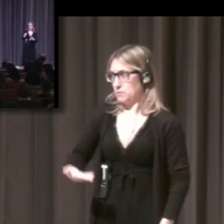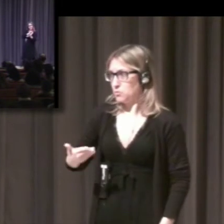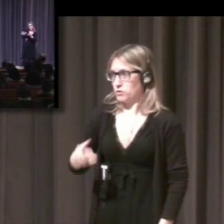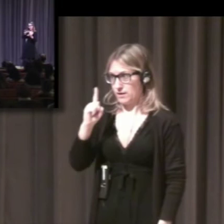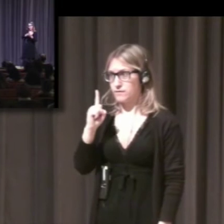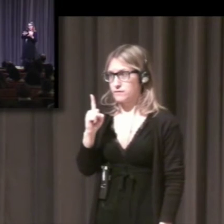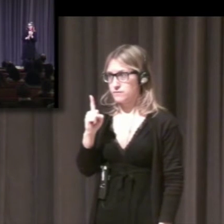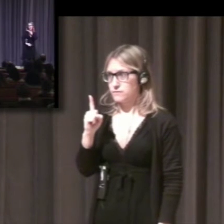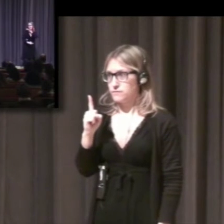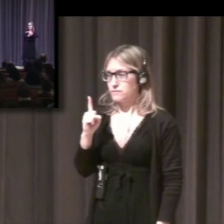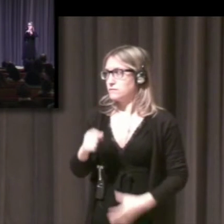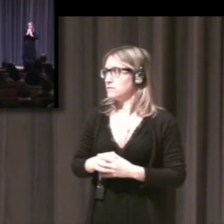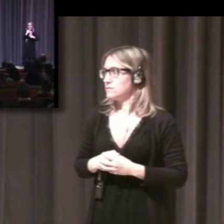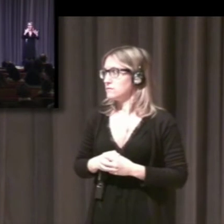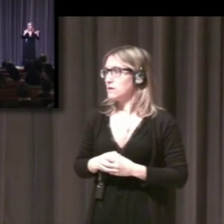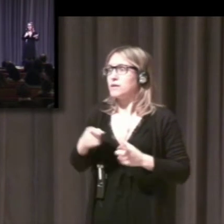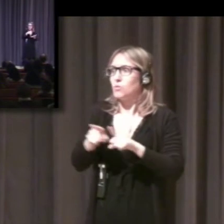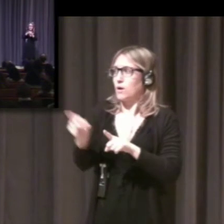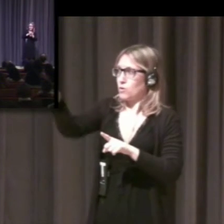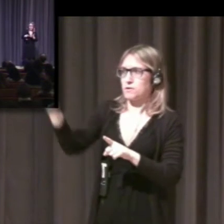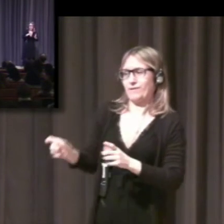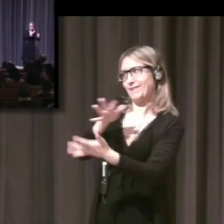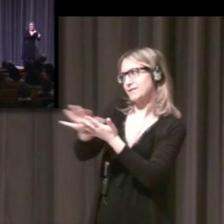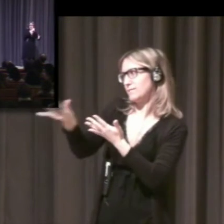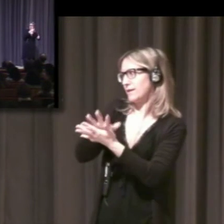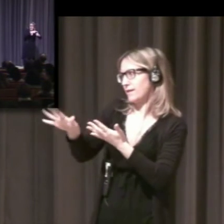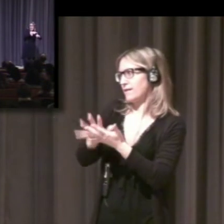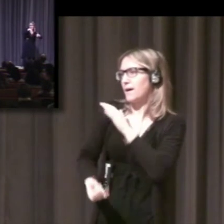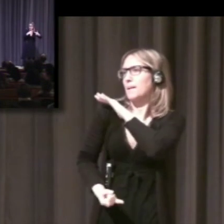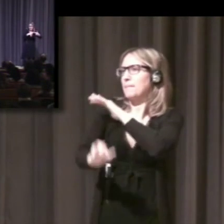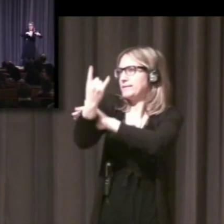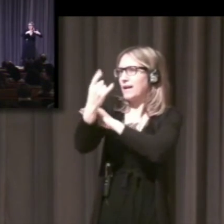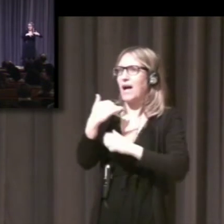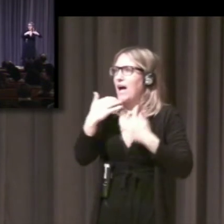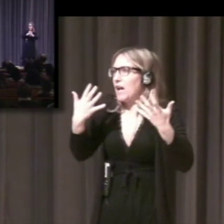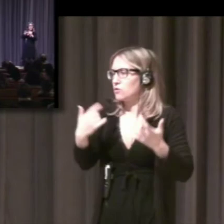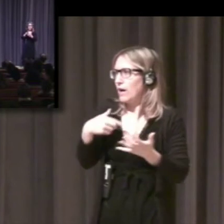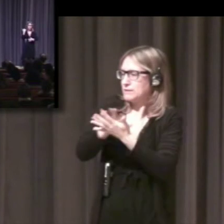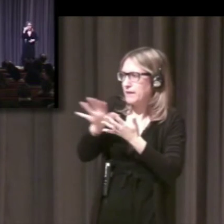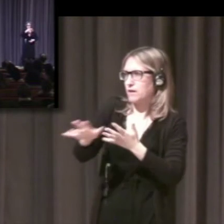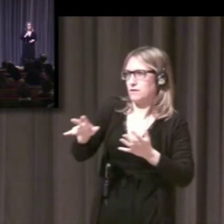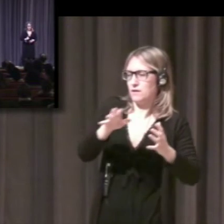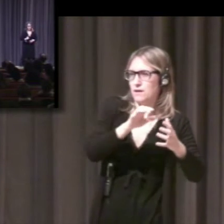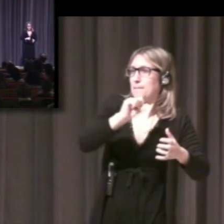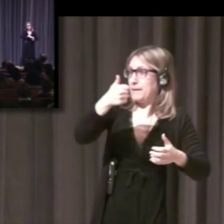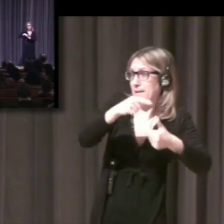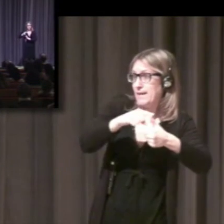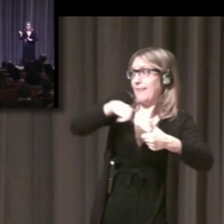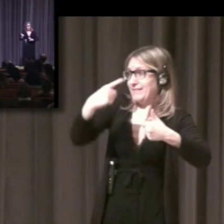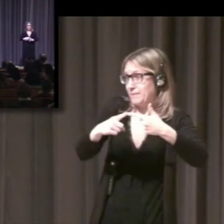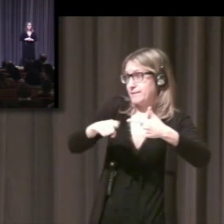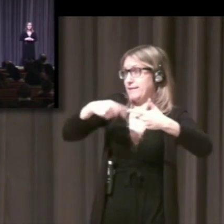Number manipulation. Number If you don't have a strong, solid first